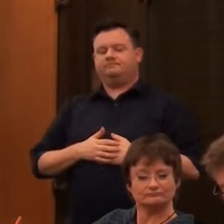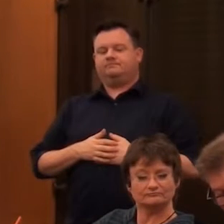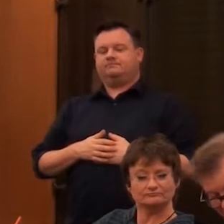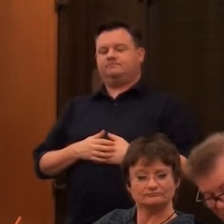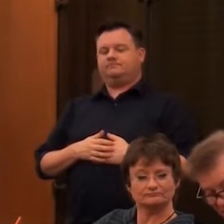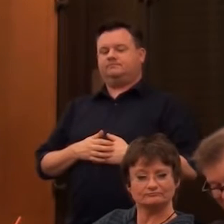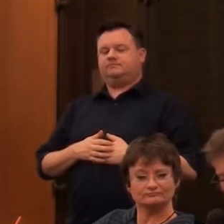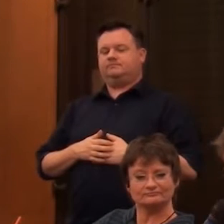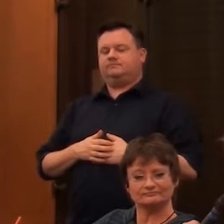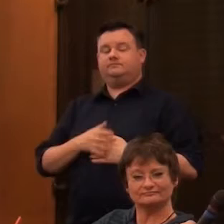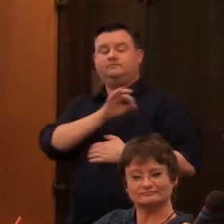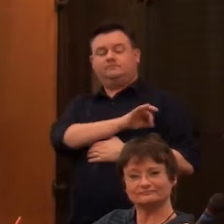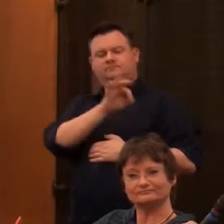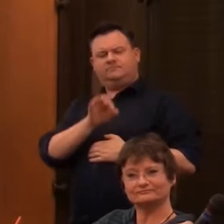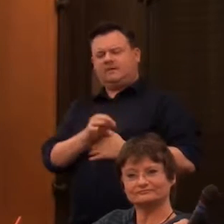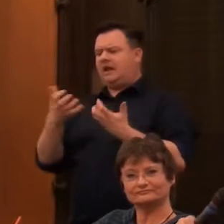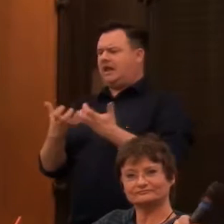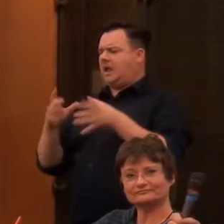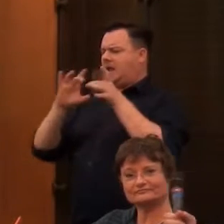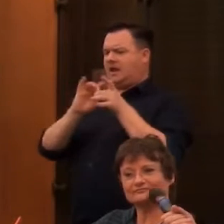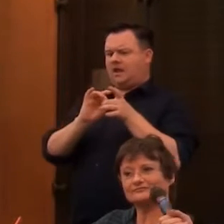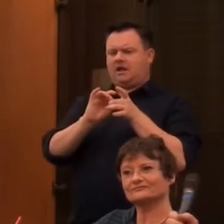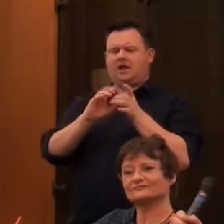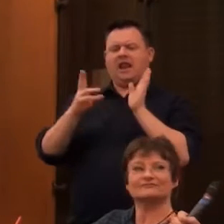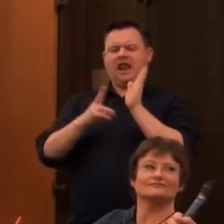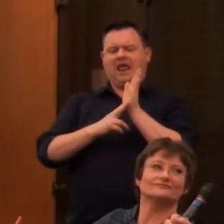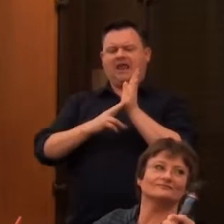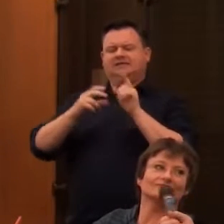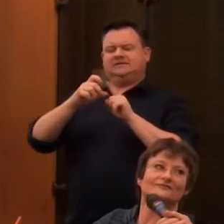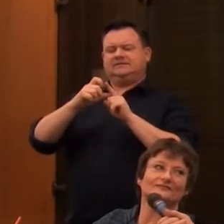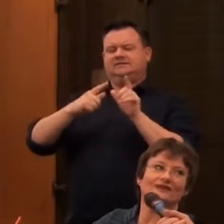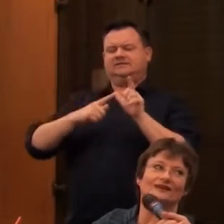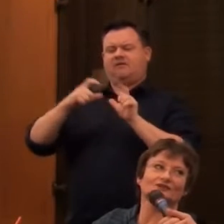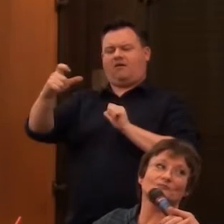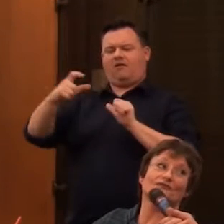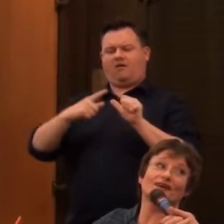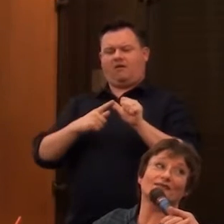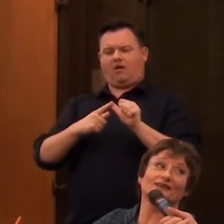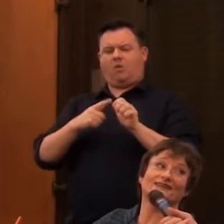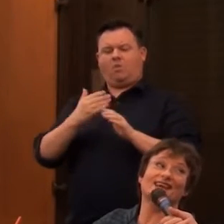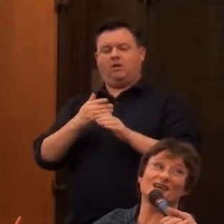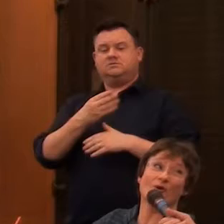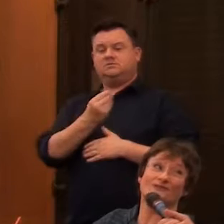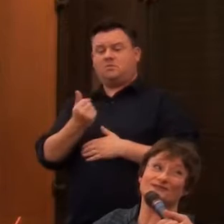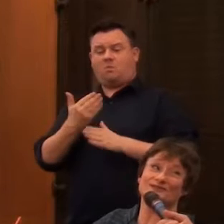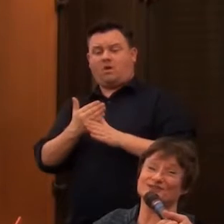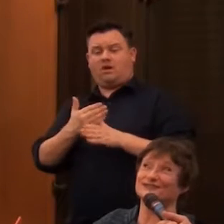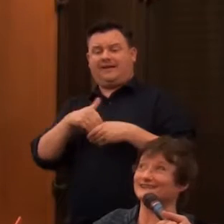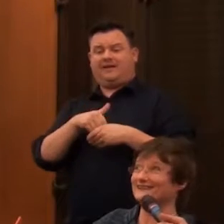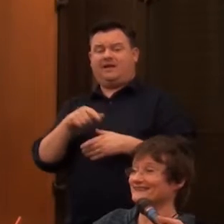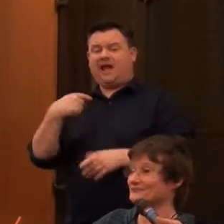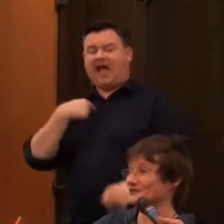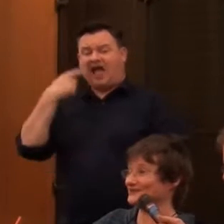And how does that relate to the impact of collection? think some of your works are going be in there. Some of it. I think nearly all of it.